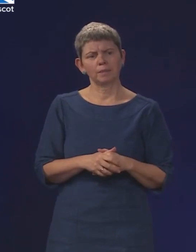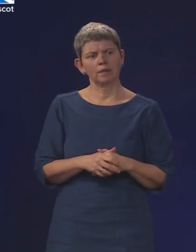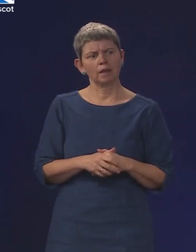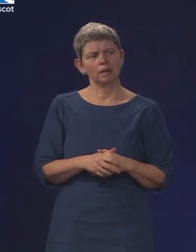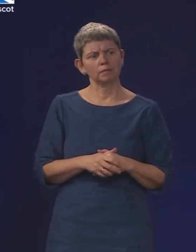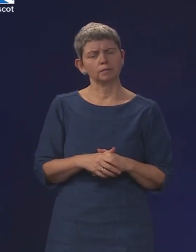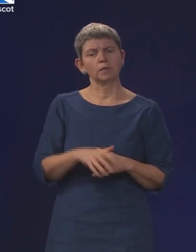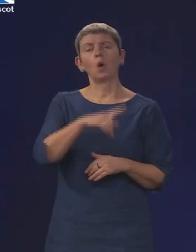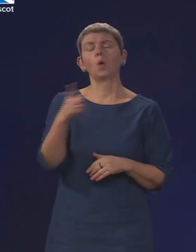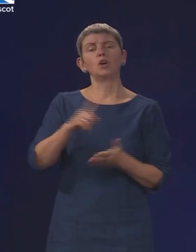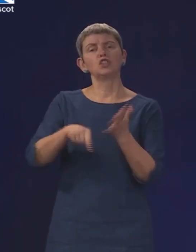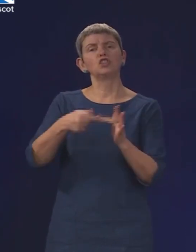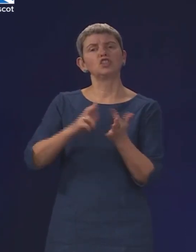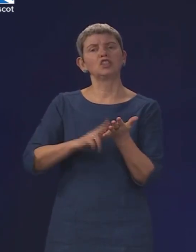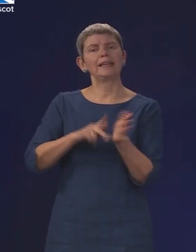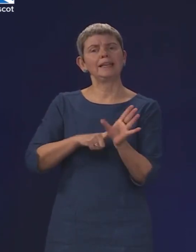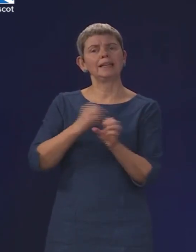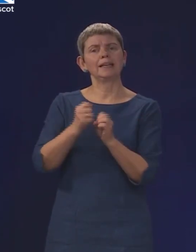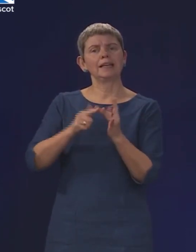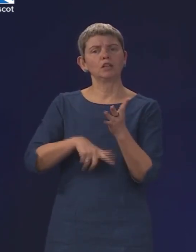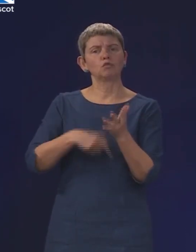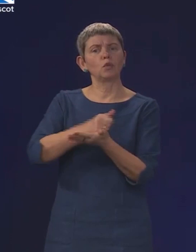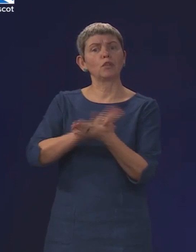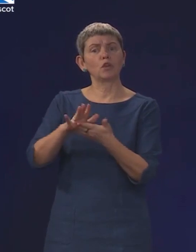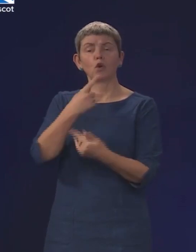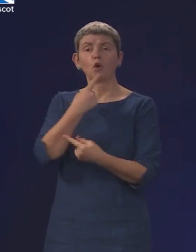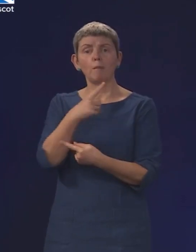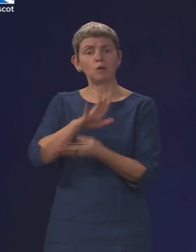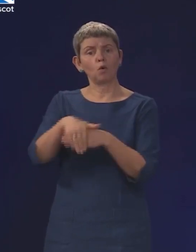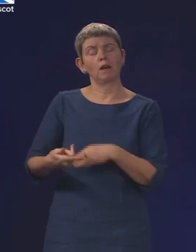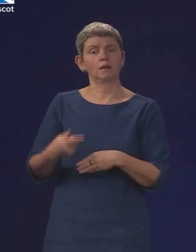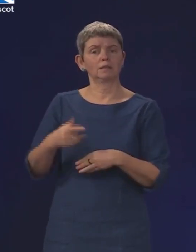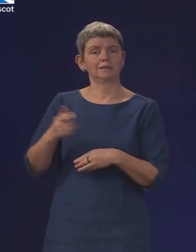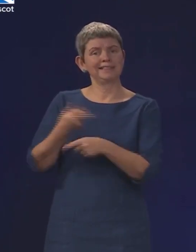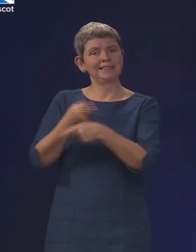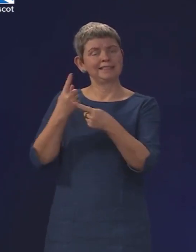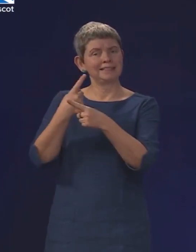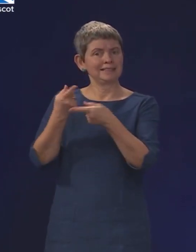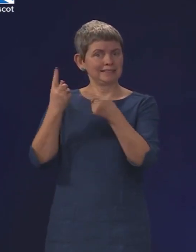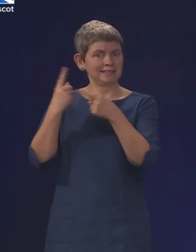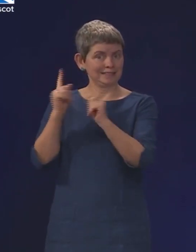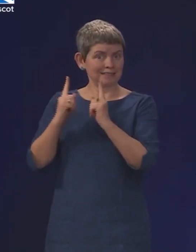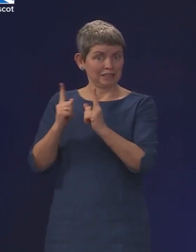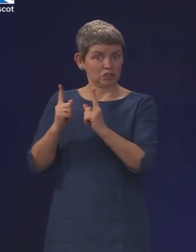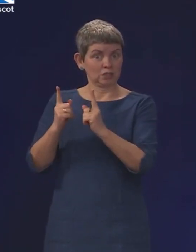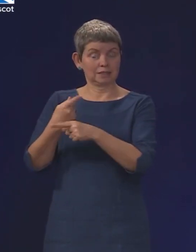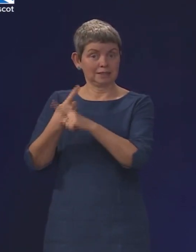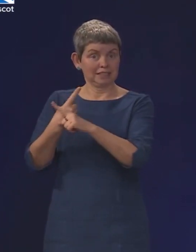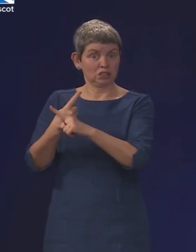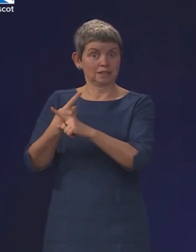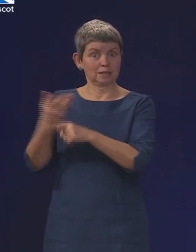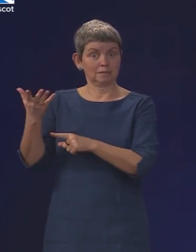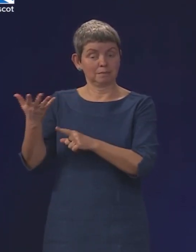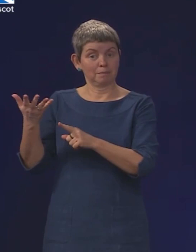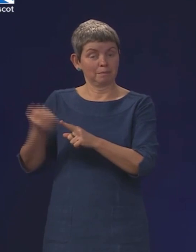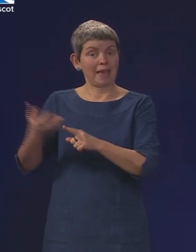I haven't seen the precise comments, but if Jenny Galruth is saying that we wish we could give 10%